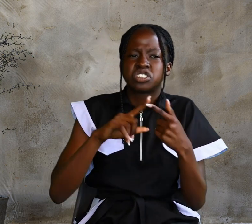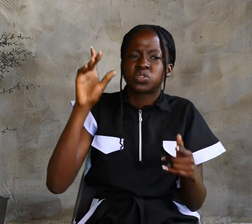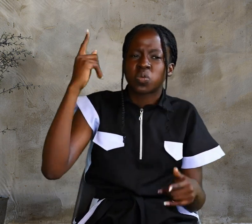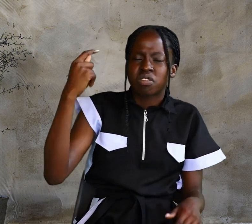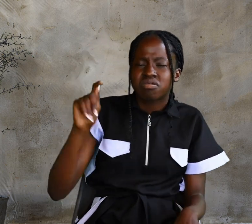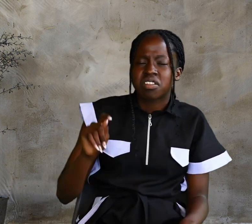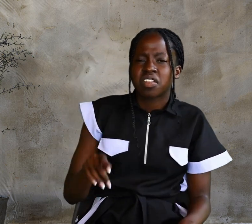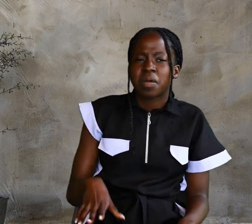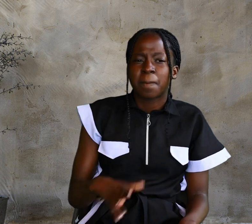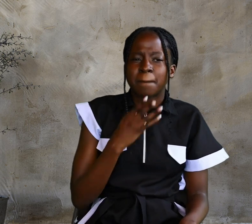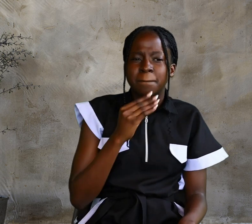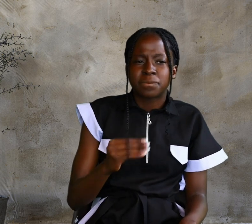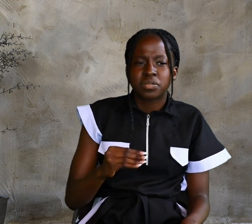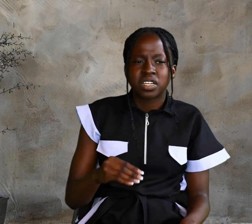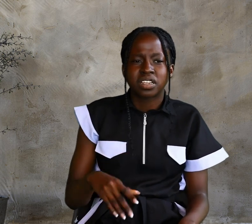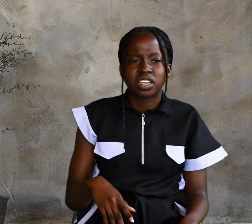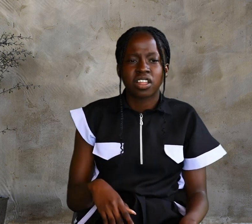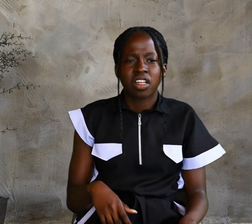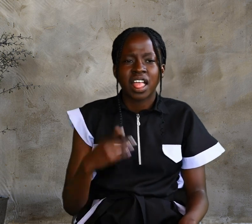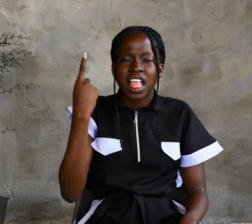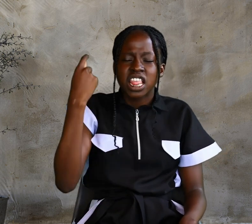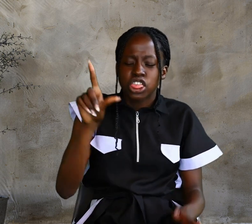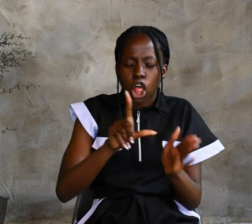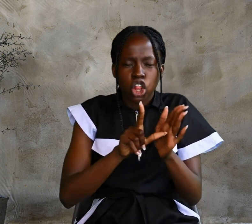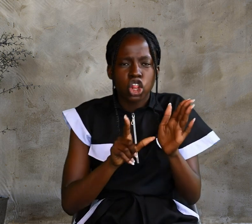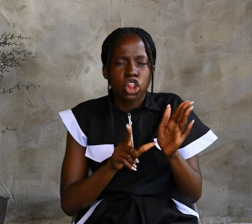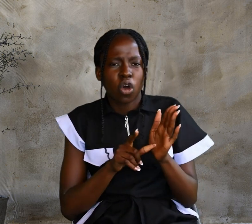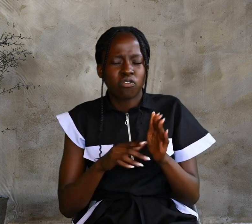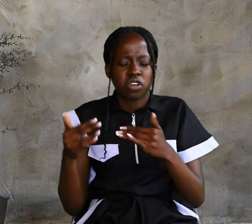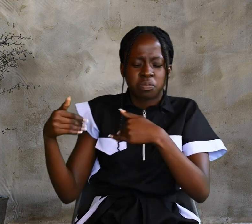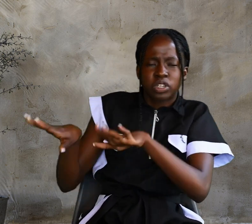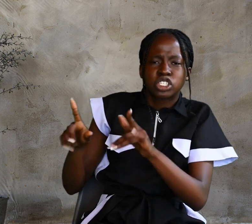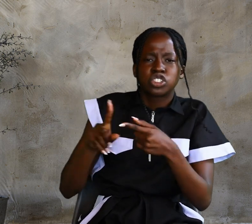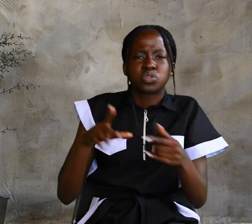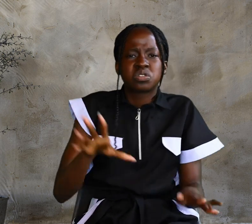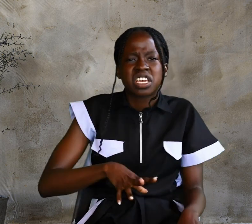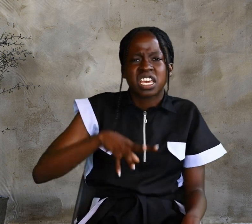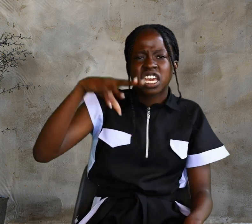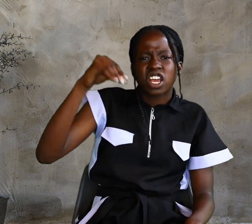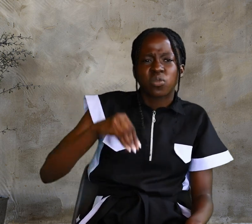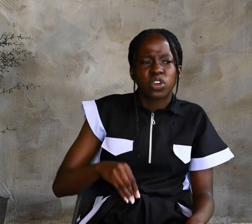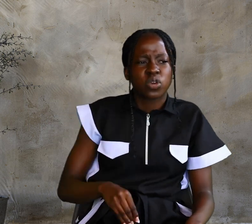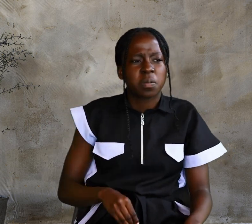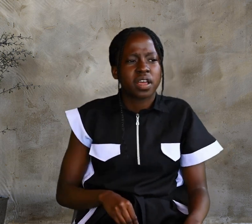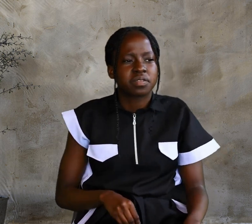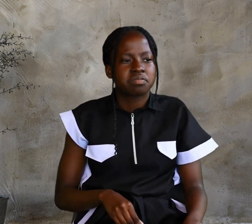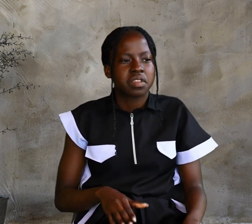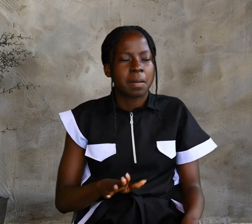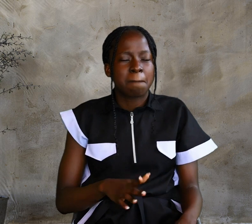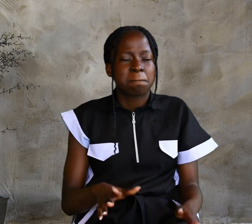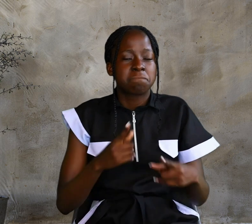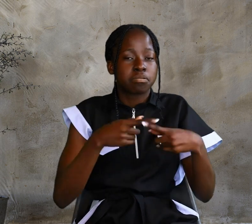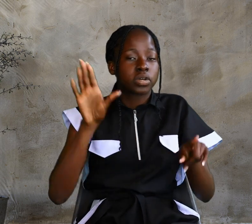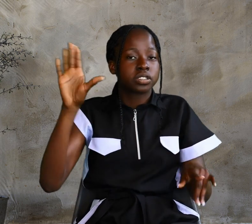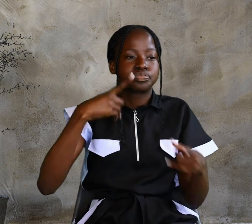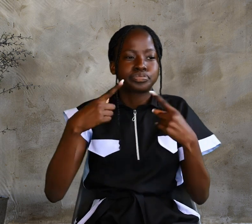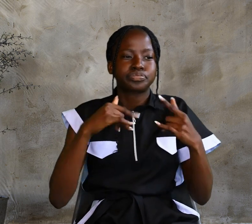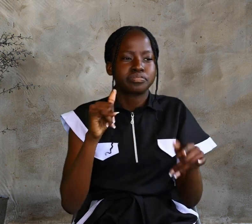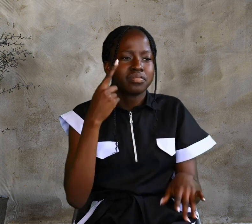the law forbids you to carry your mat. But he replied, The man who made me well